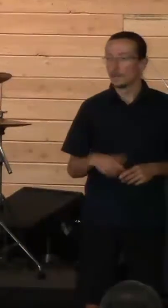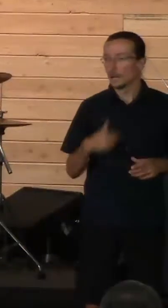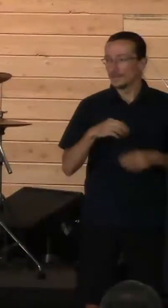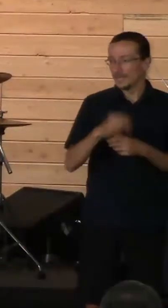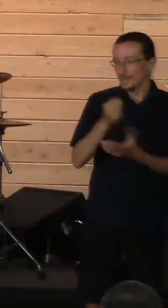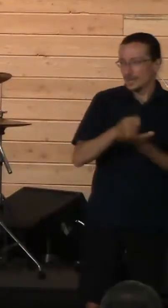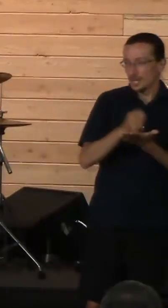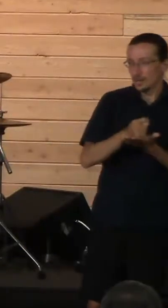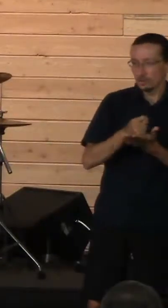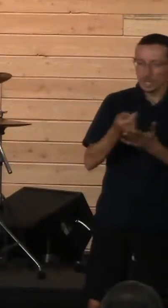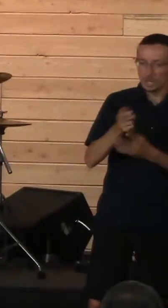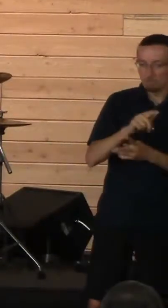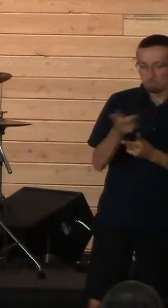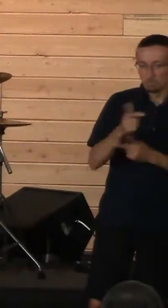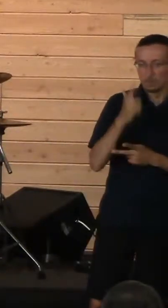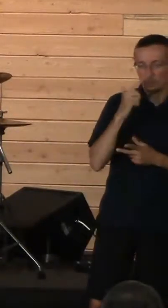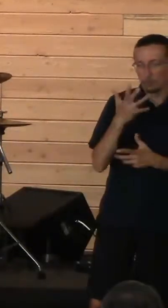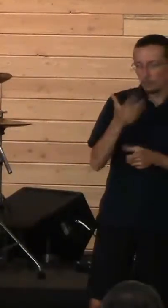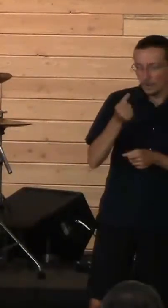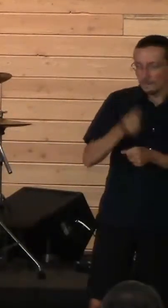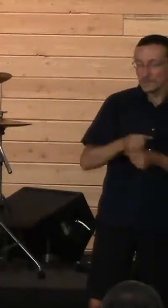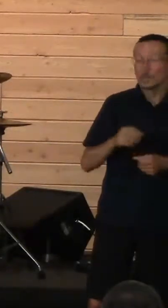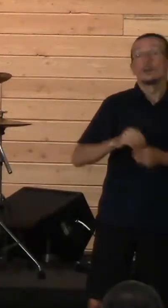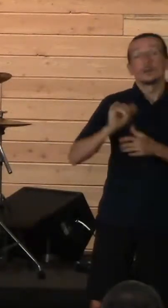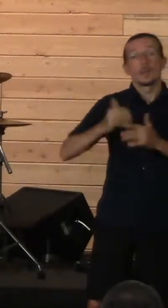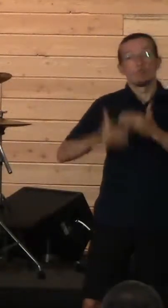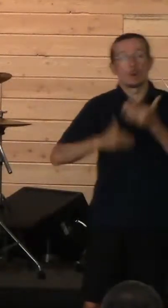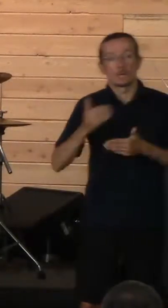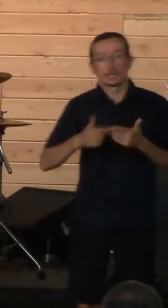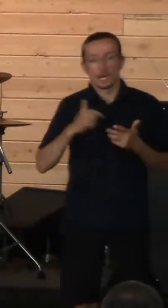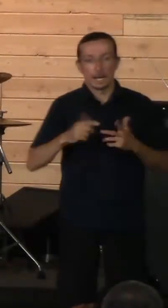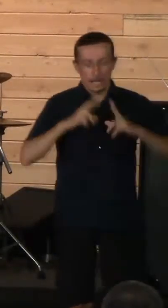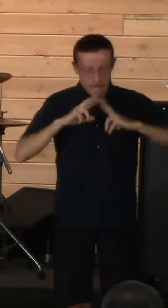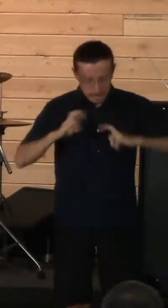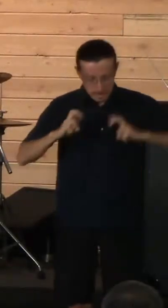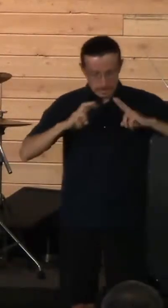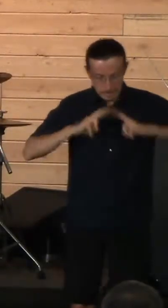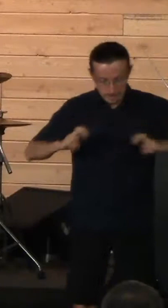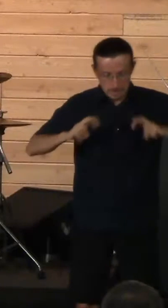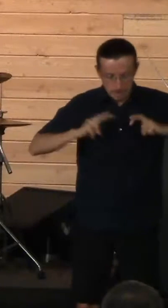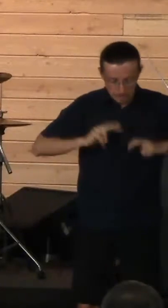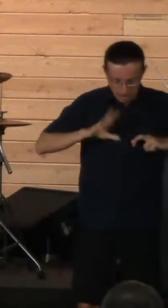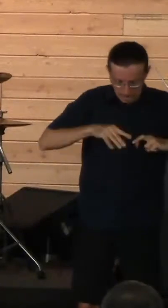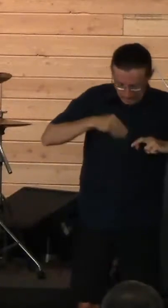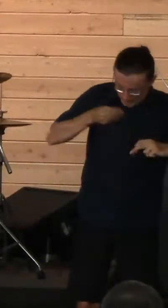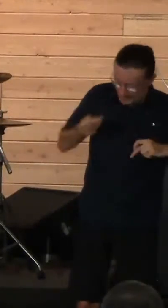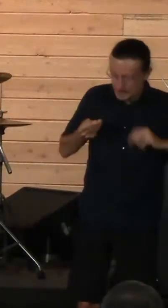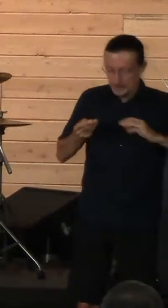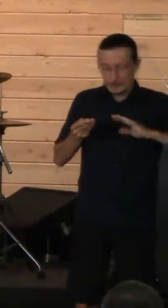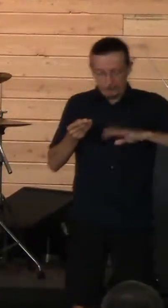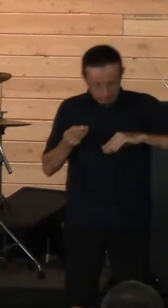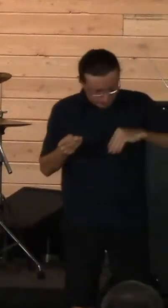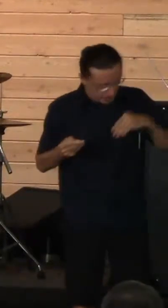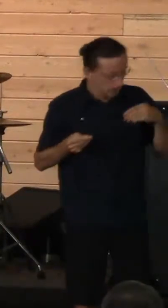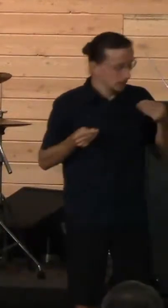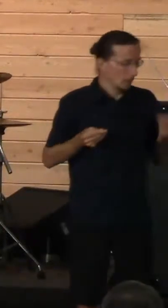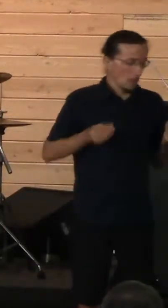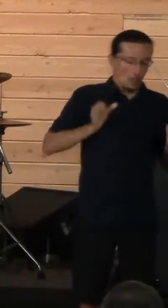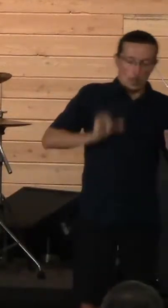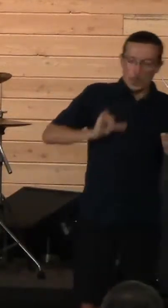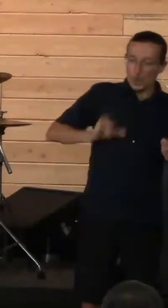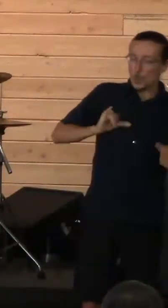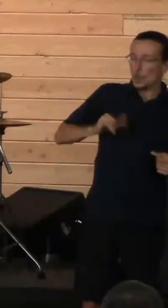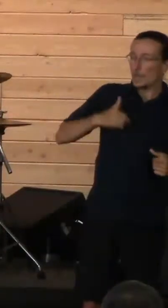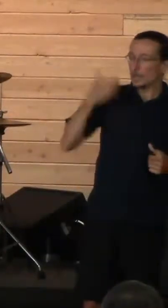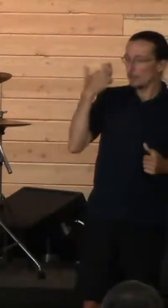I had to unpack it. And I started to realize some of the really unhealthy behaviors in my life. I had to